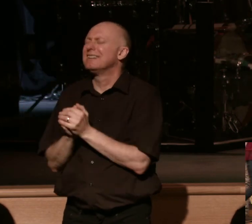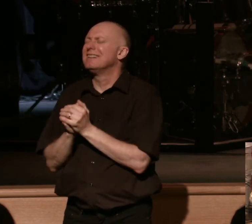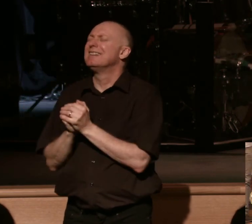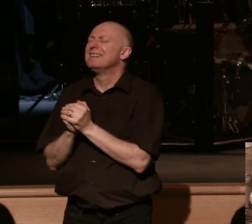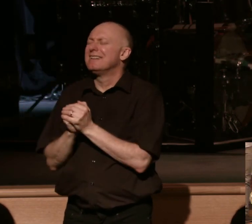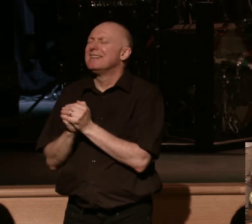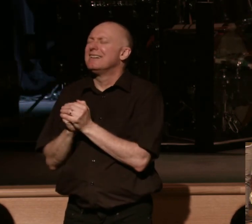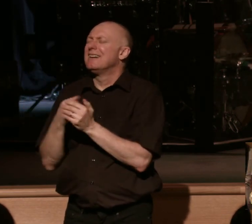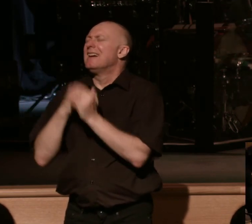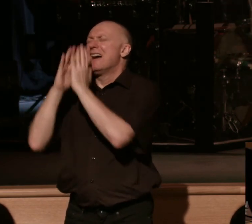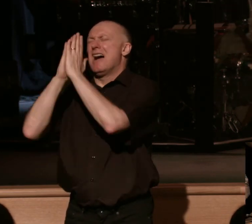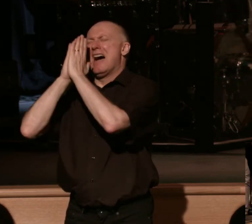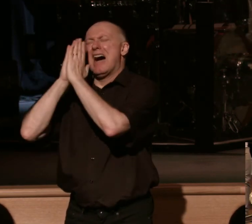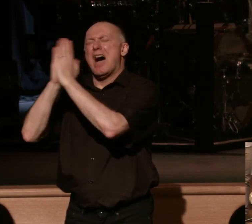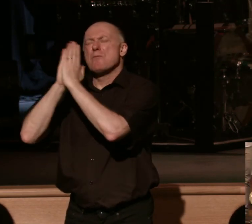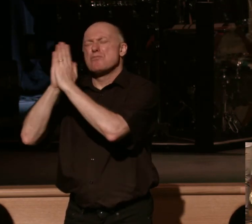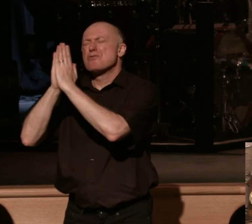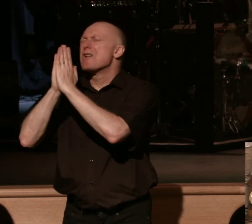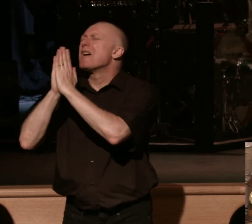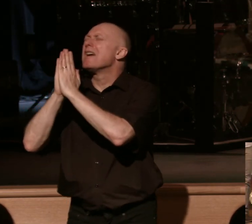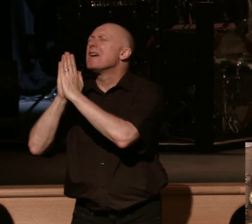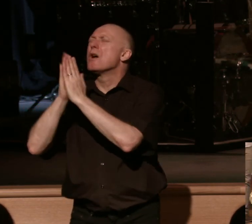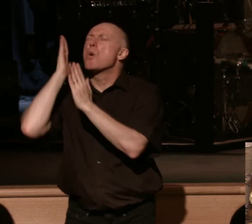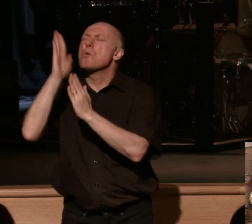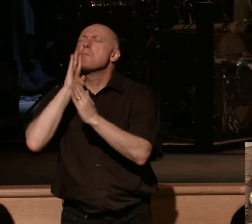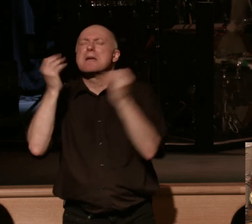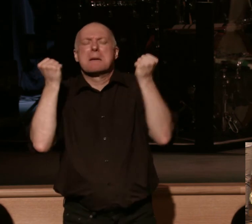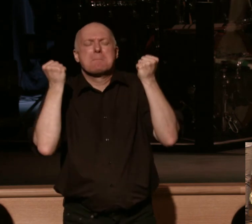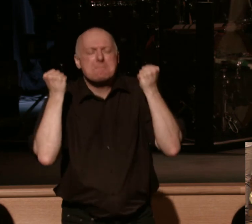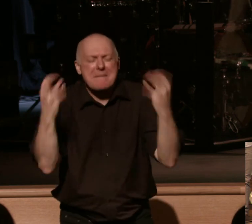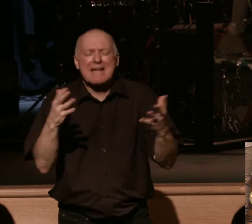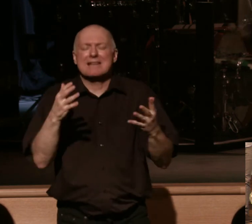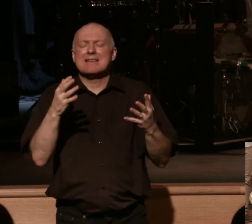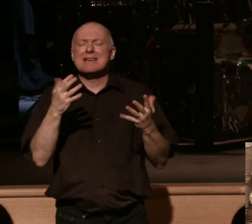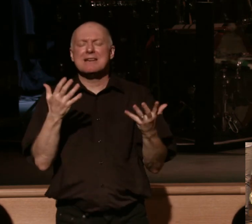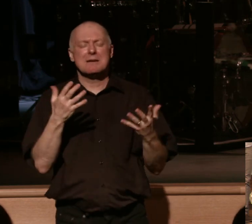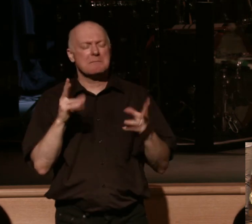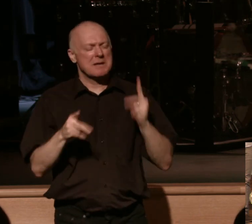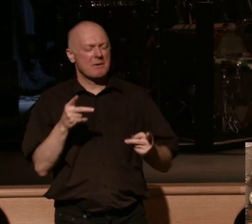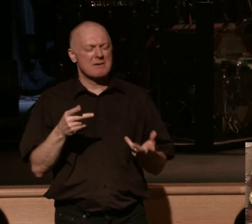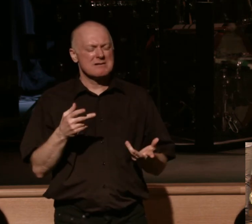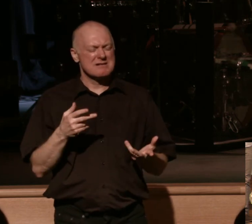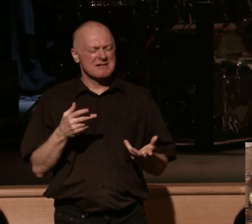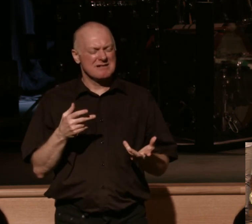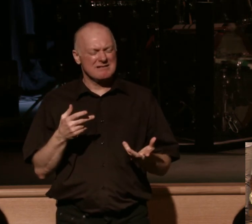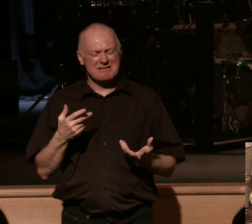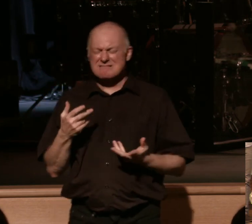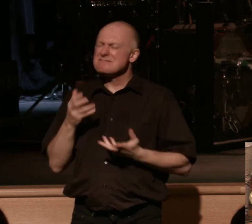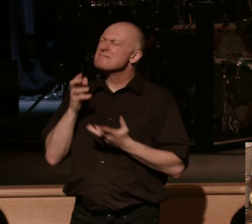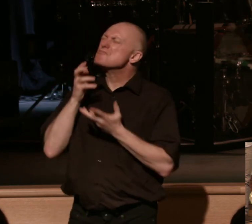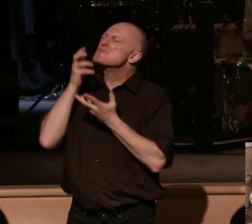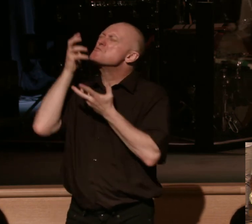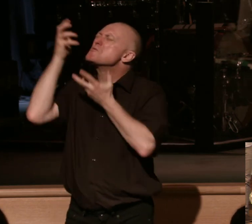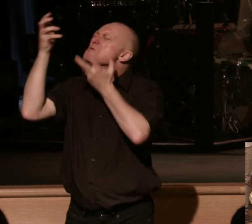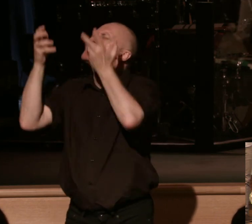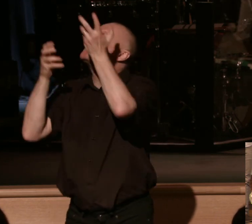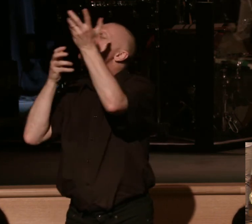and so I pray in a special way in a beautiful way there will be many wonderful senses of groaning here among this church a longing